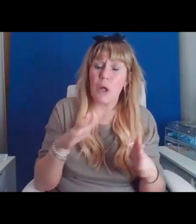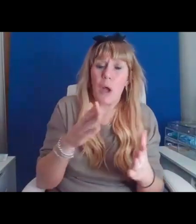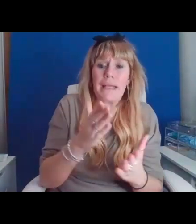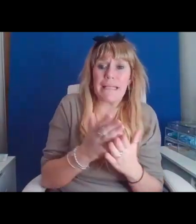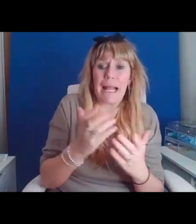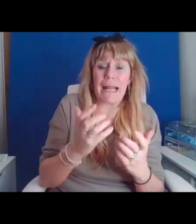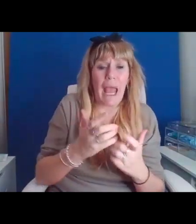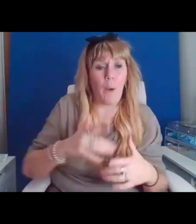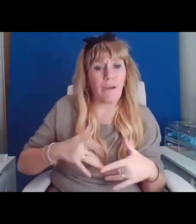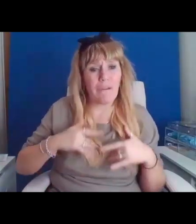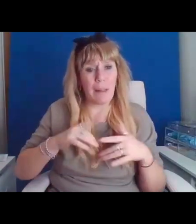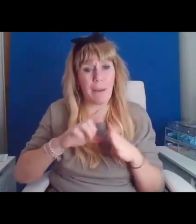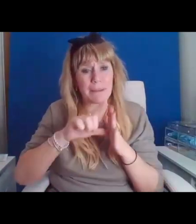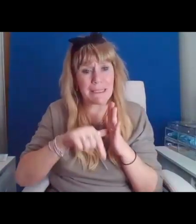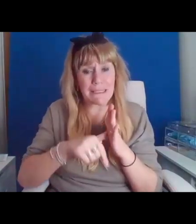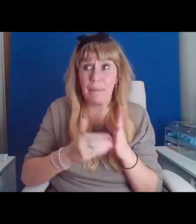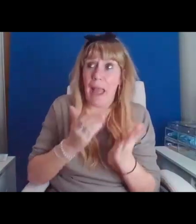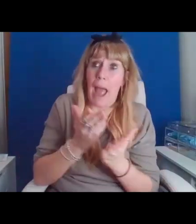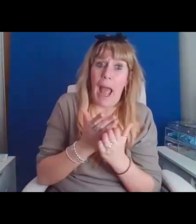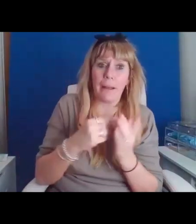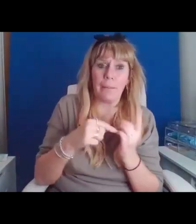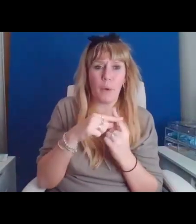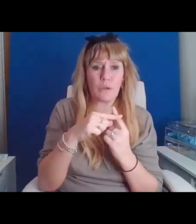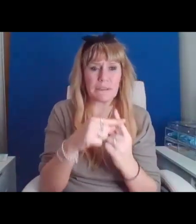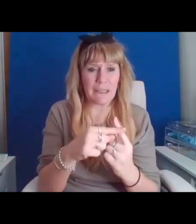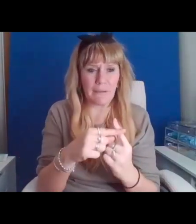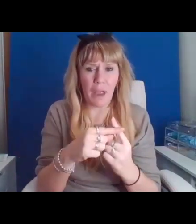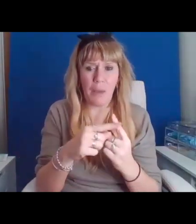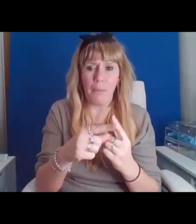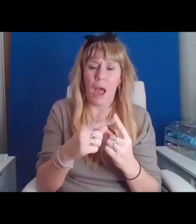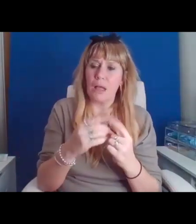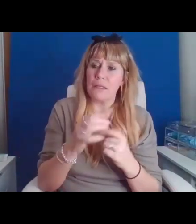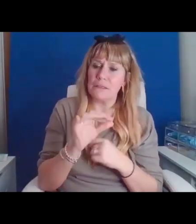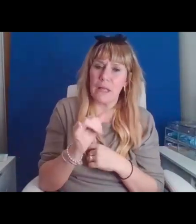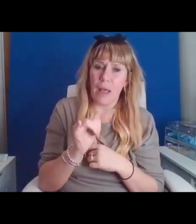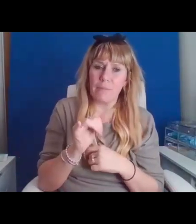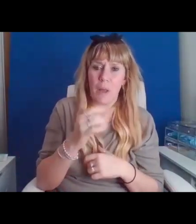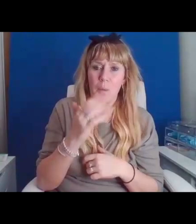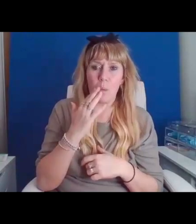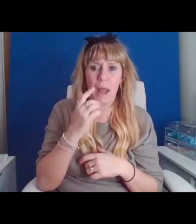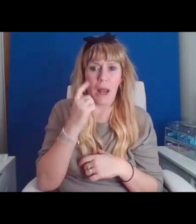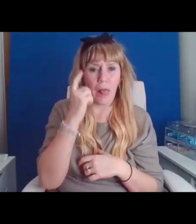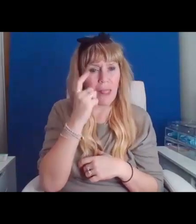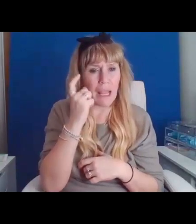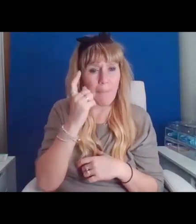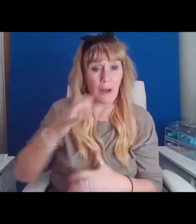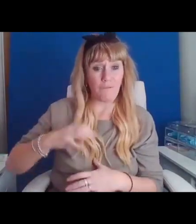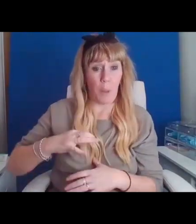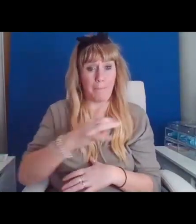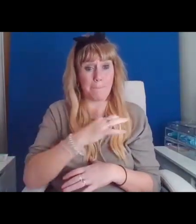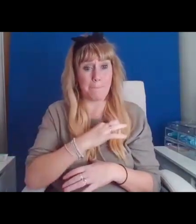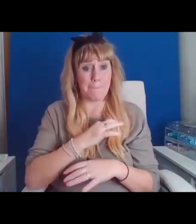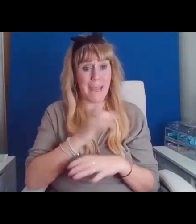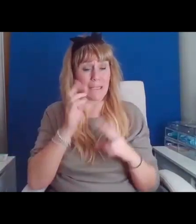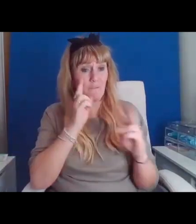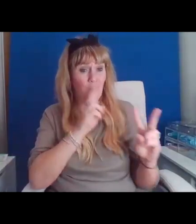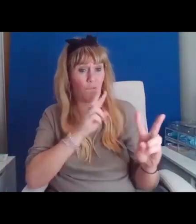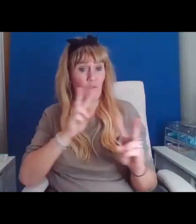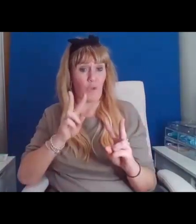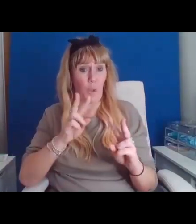disability, I actually feel pretty positive about it a lot of the time, but it's how I feel about it when I think about it from a medical perspective, certainly.